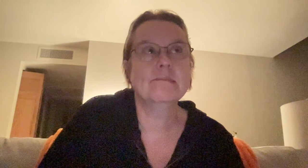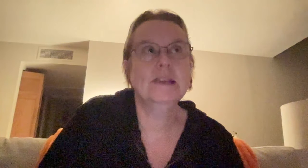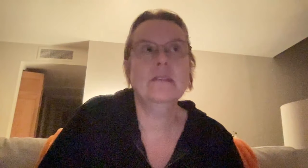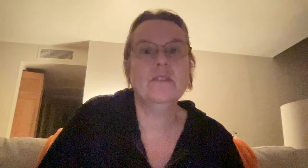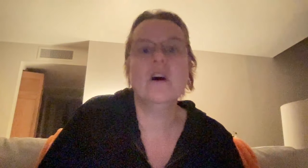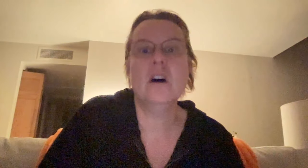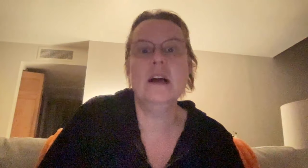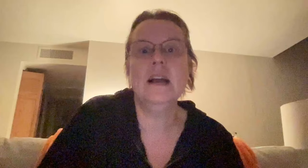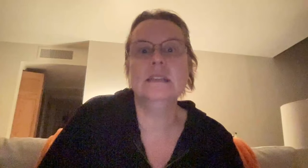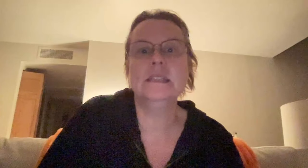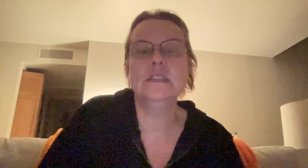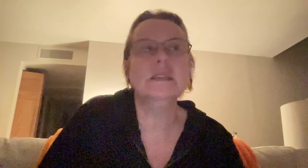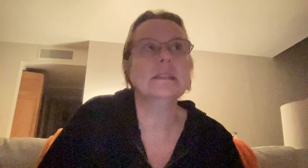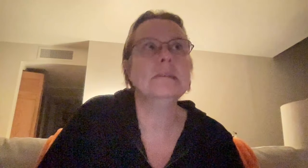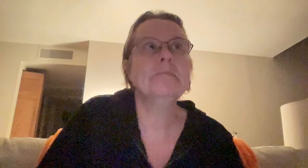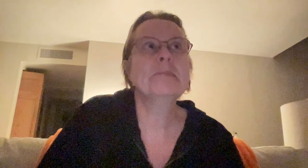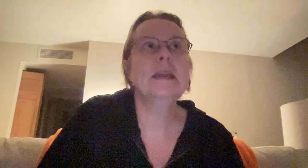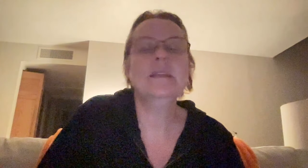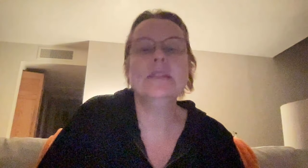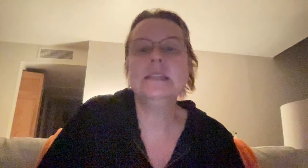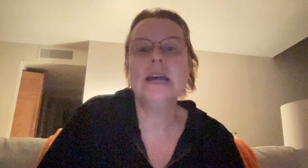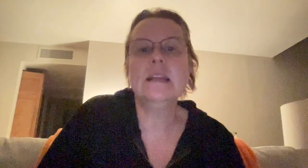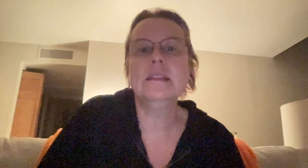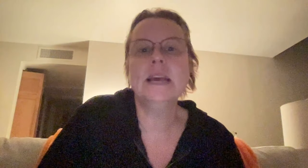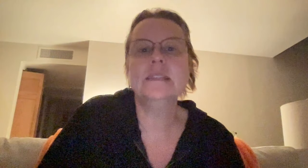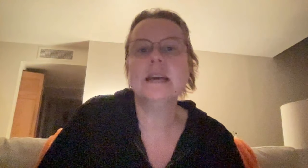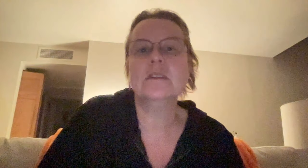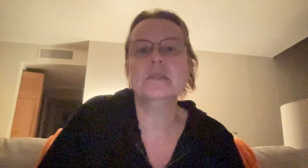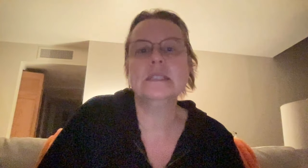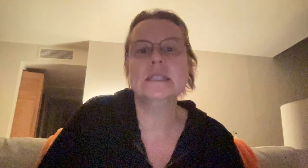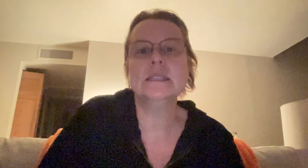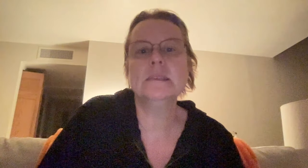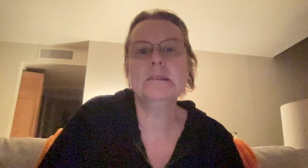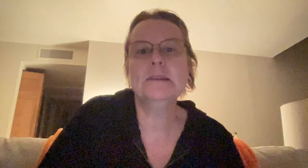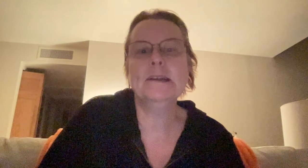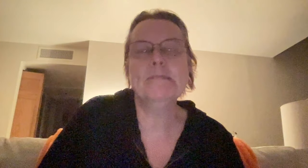Yeah, they're all ISTJs. And that's not, that's not a coincidence, you know?